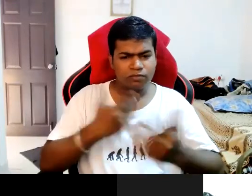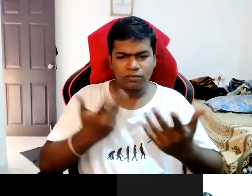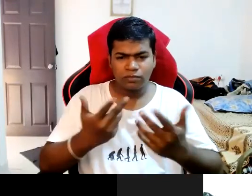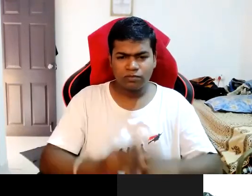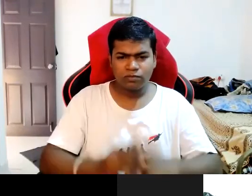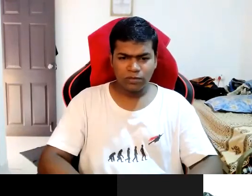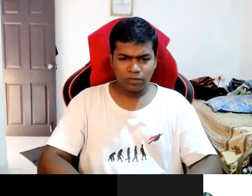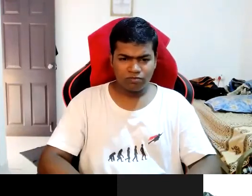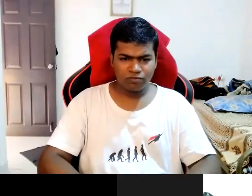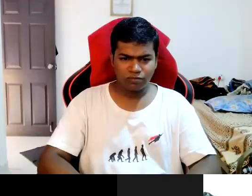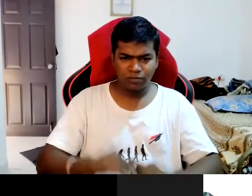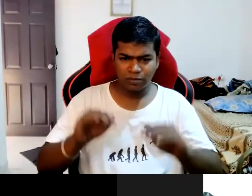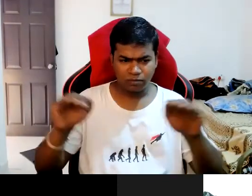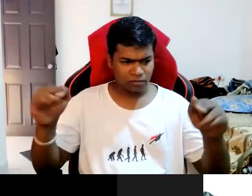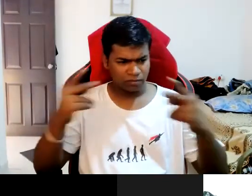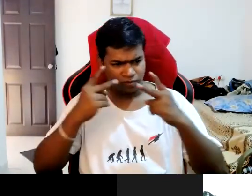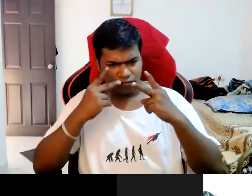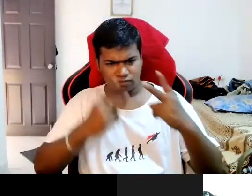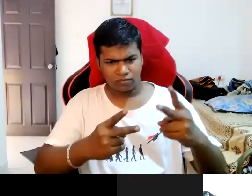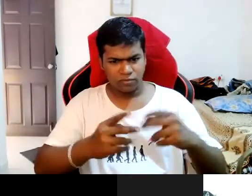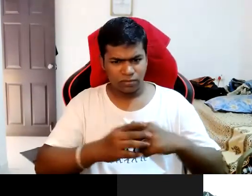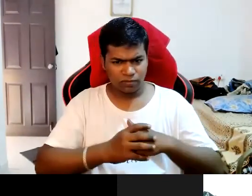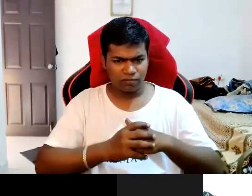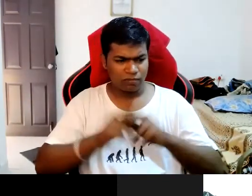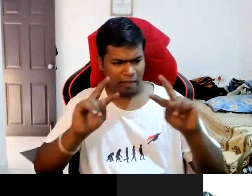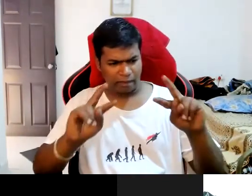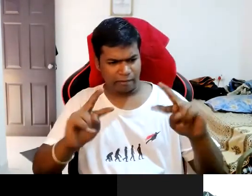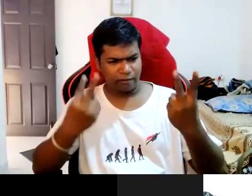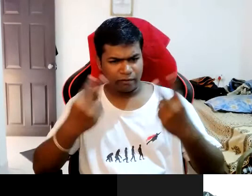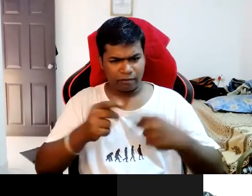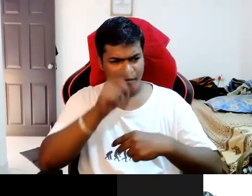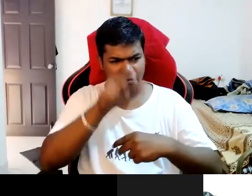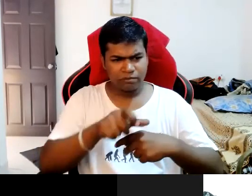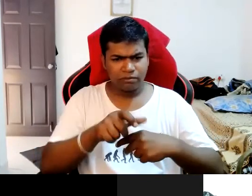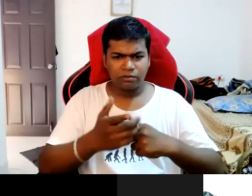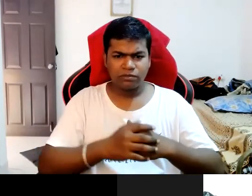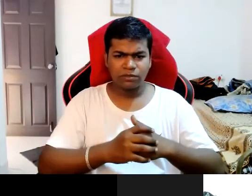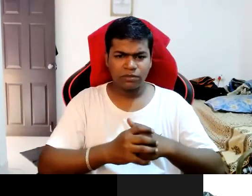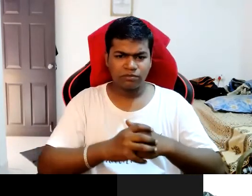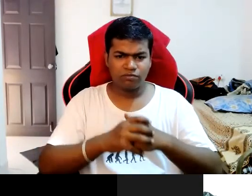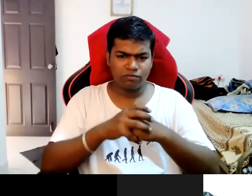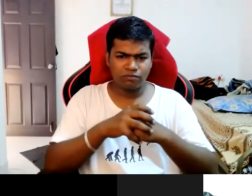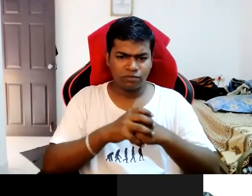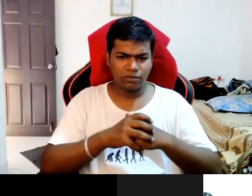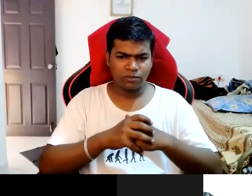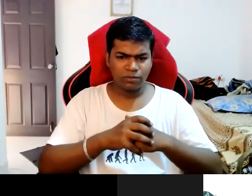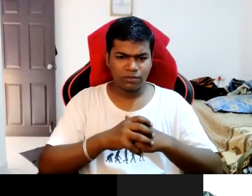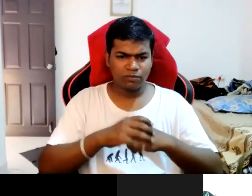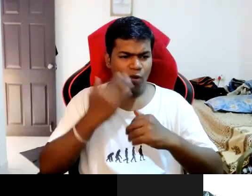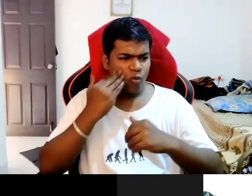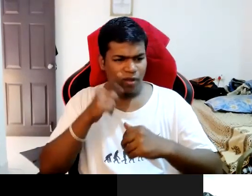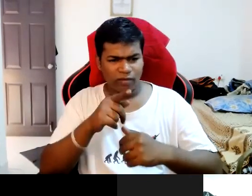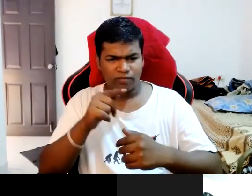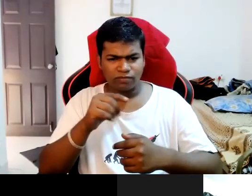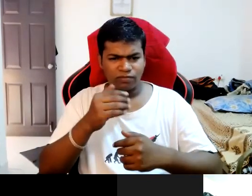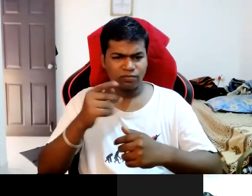The children's first time they was looked me very different way what wrong to each child why she was like this. So